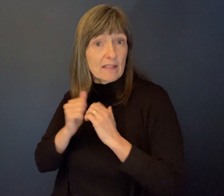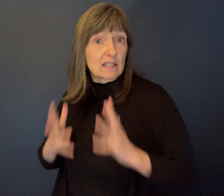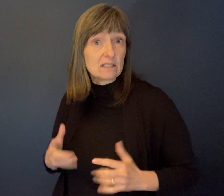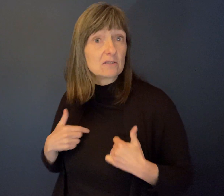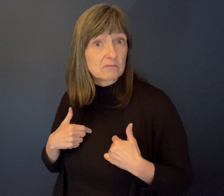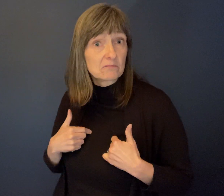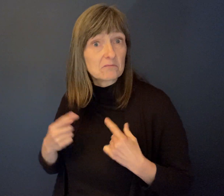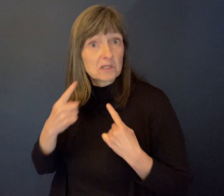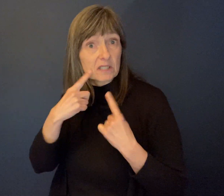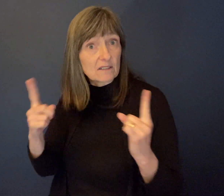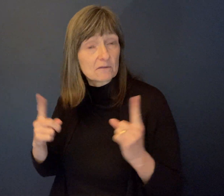And, uh,